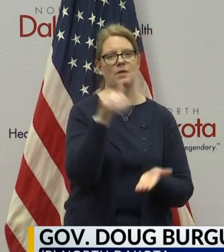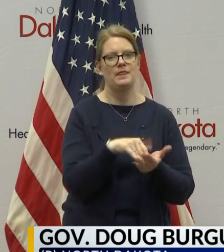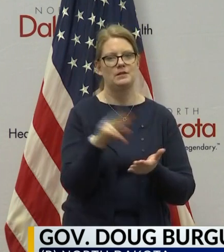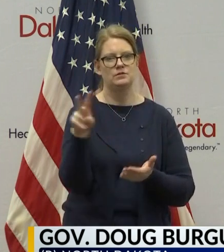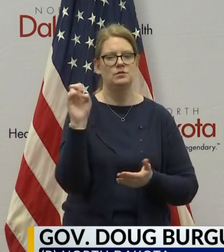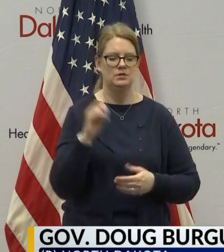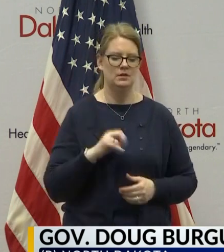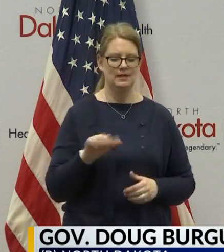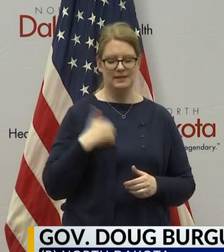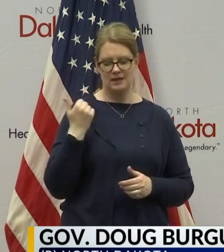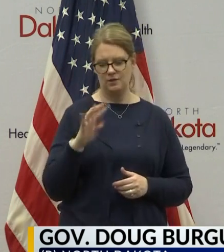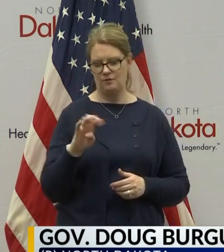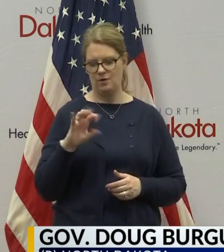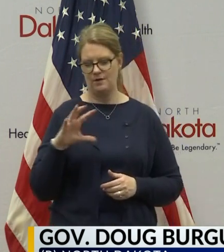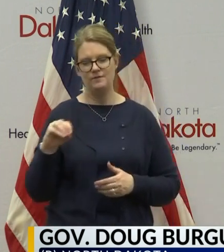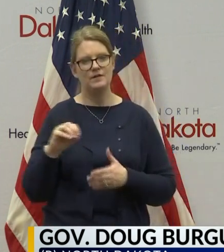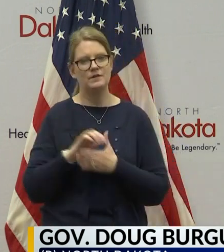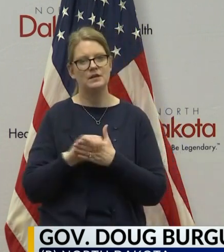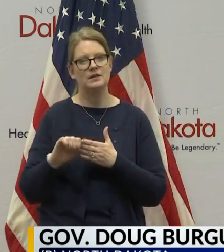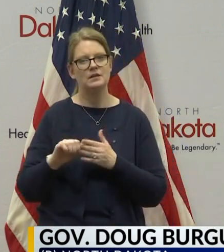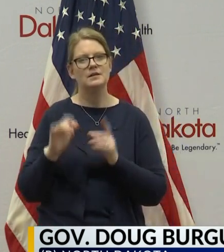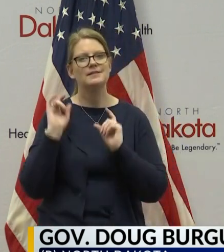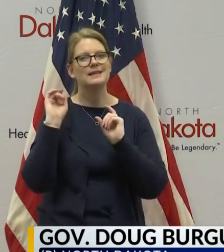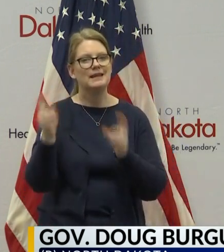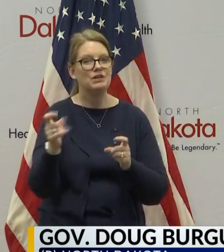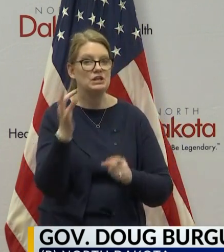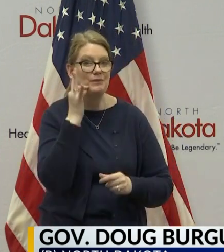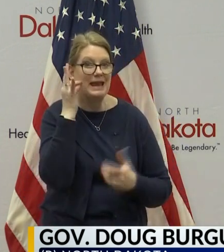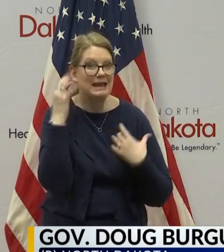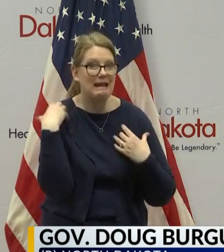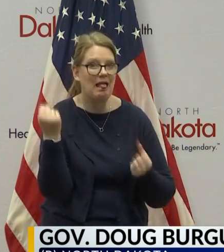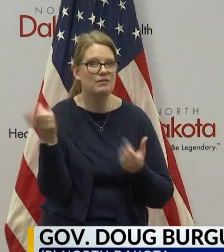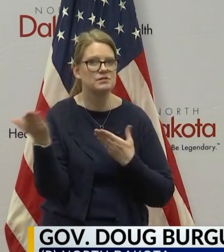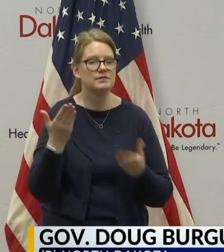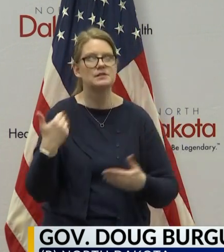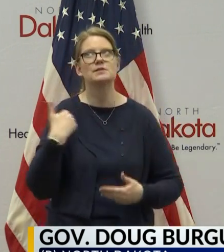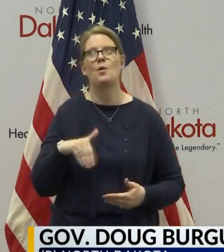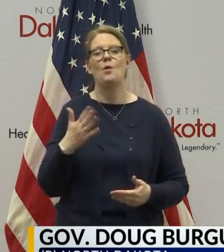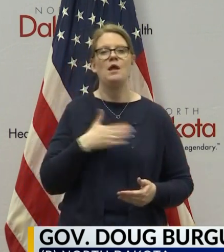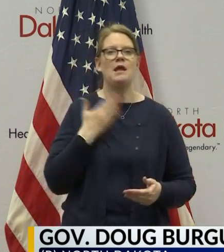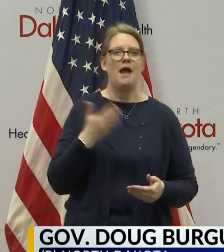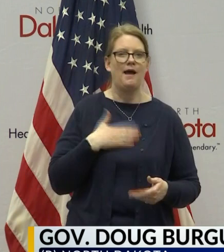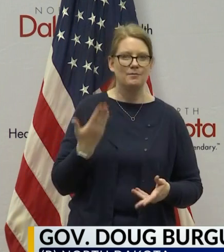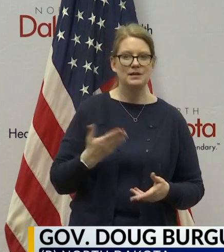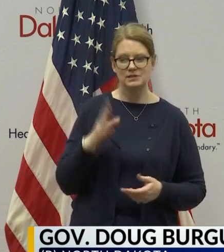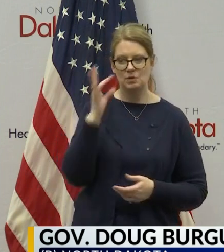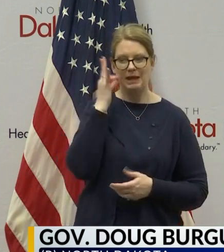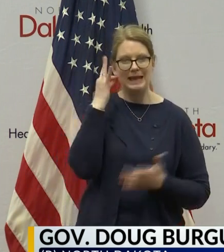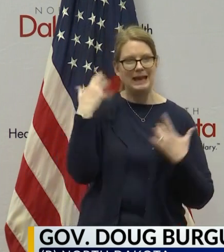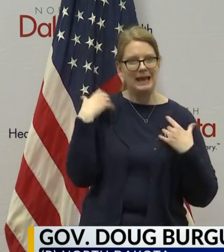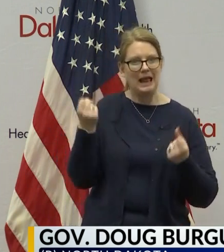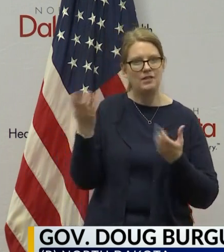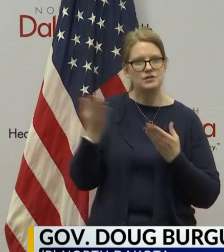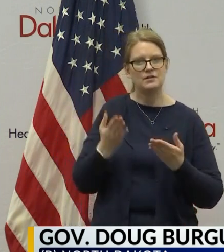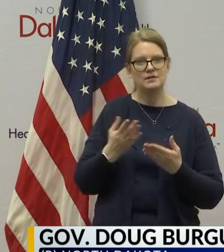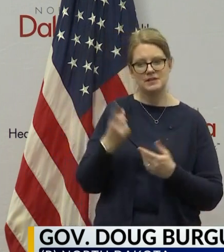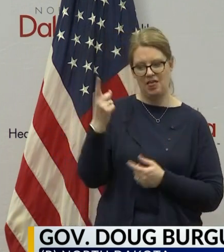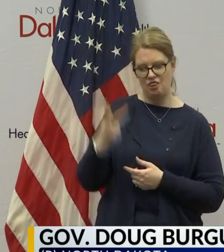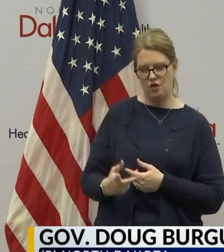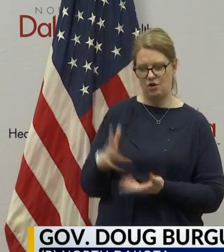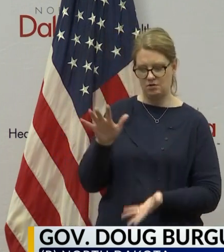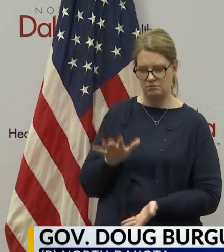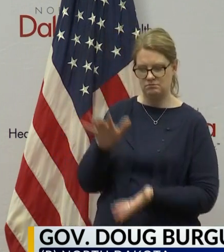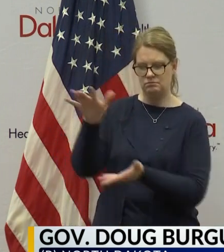450, which I'm happy to report, are going to Indian Health Services. So Indian Health Service will be receiving nearly a third of that